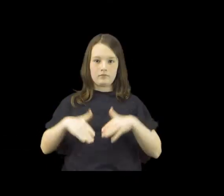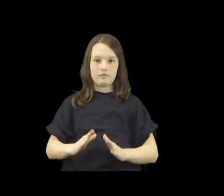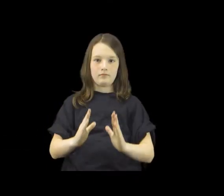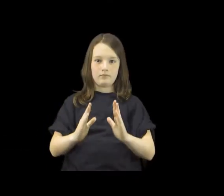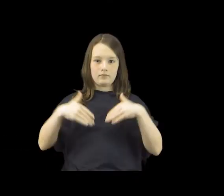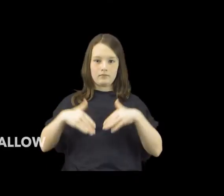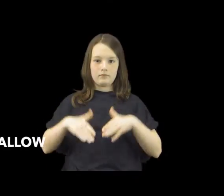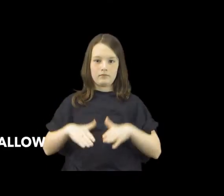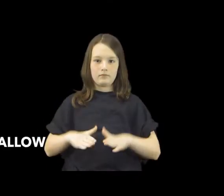sit down. Turn.